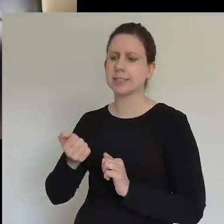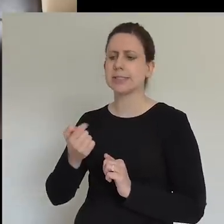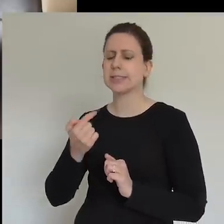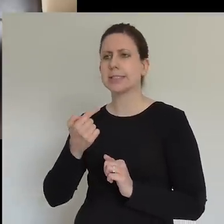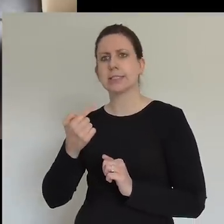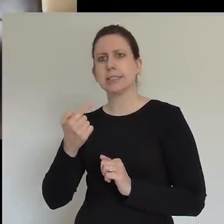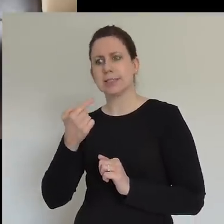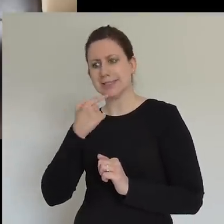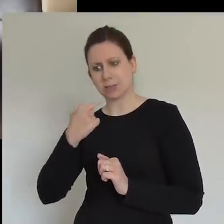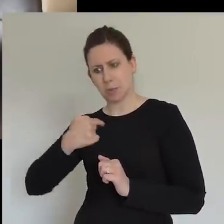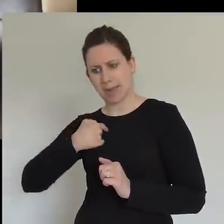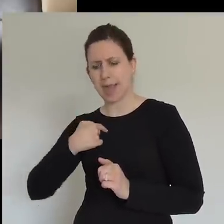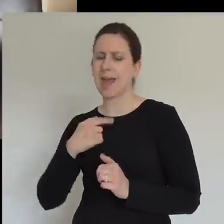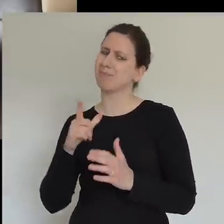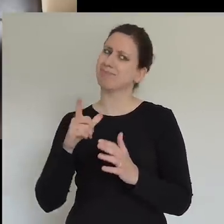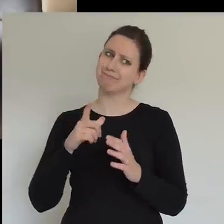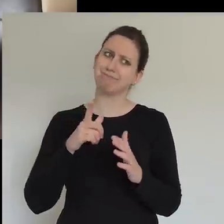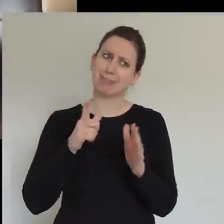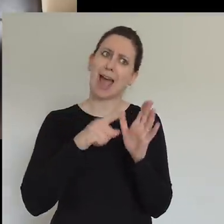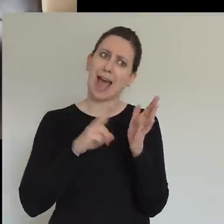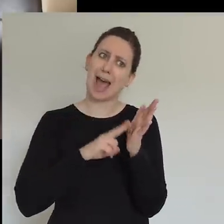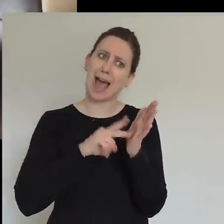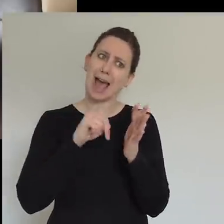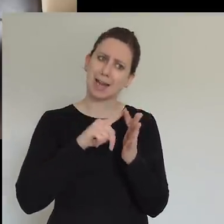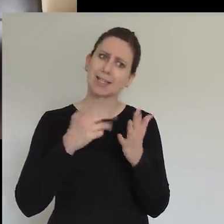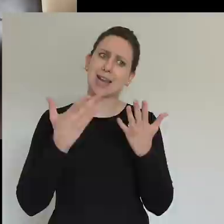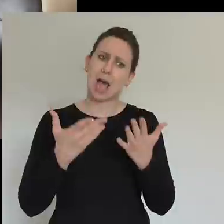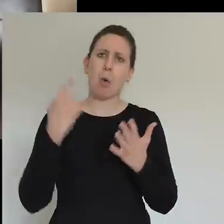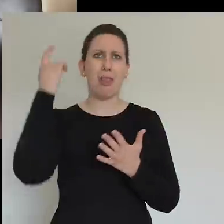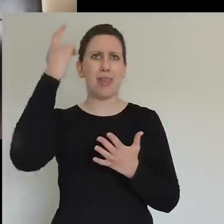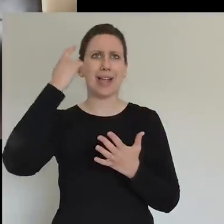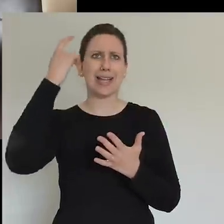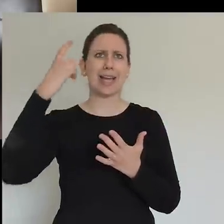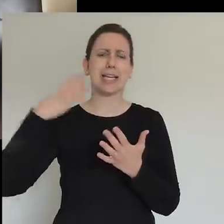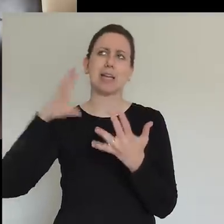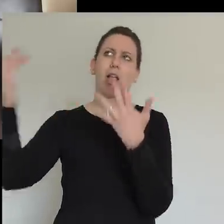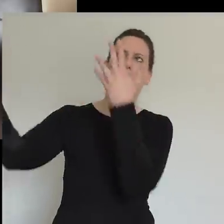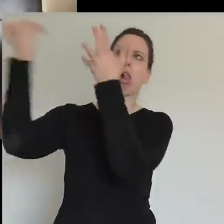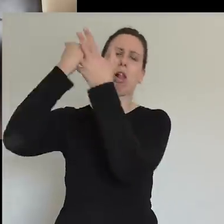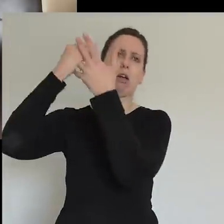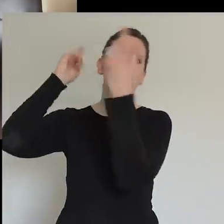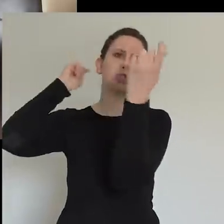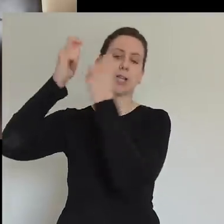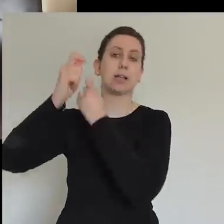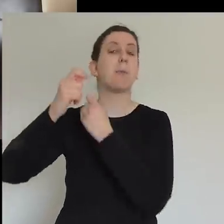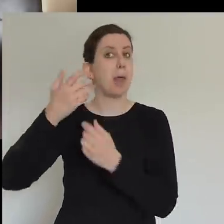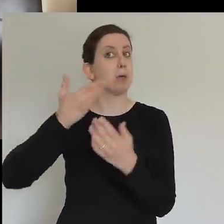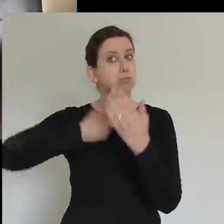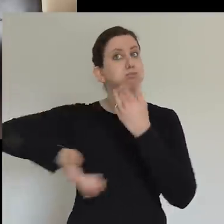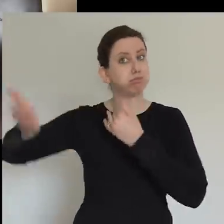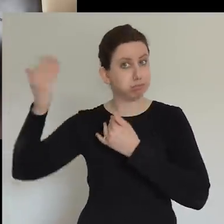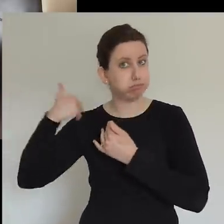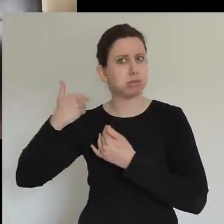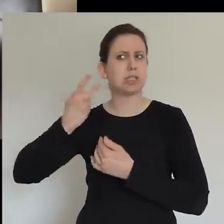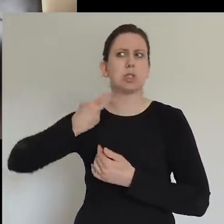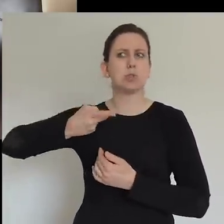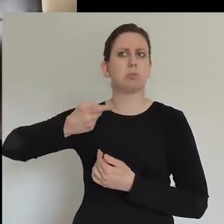thinking. It's time to disrupt your thinking. And the coronavirus hadn't kicked in, like really kicked in at that point. The schools hadn't